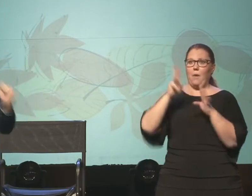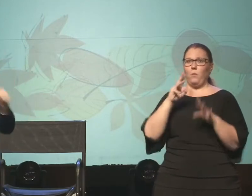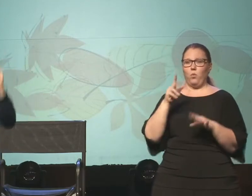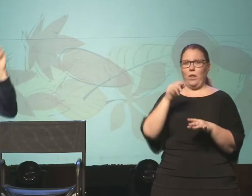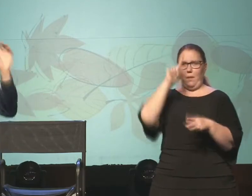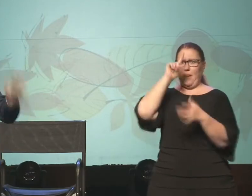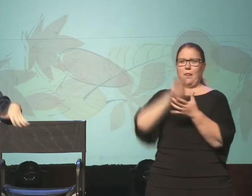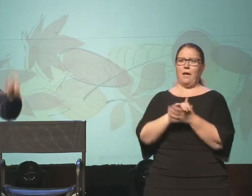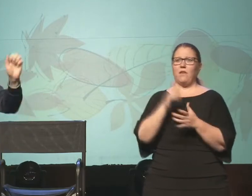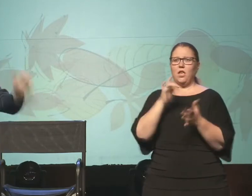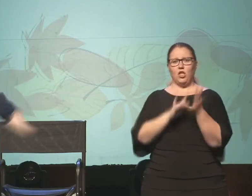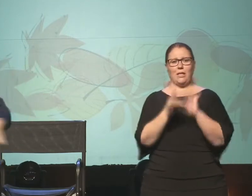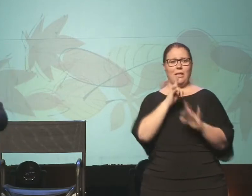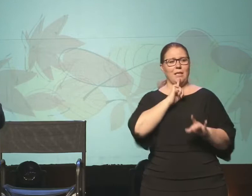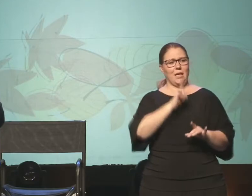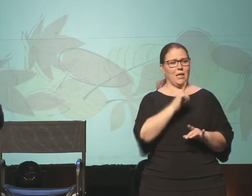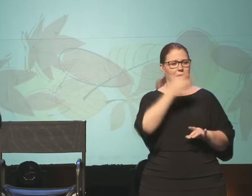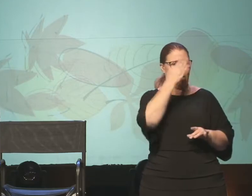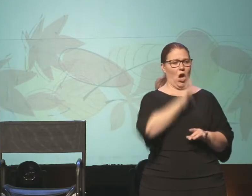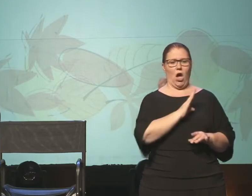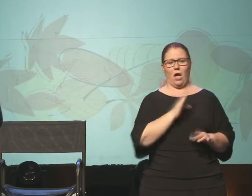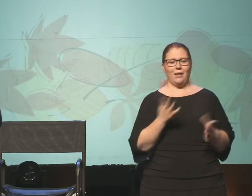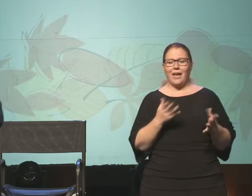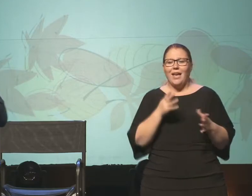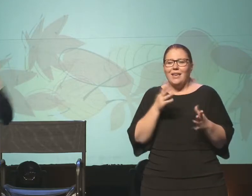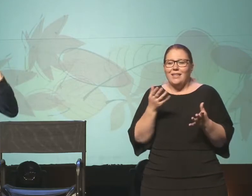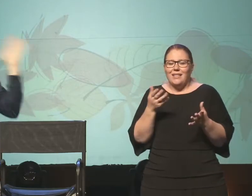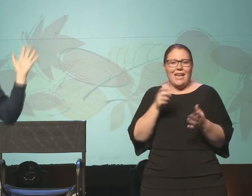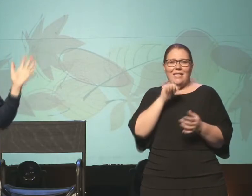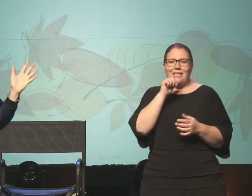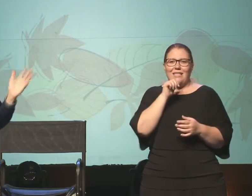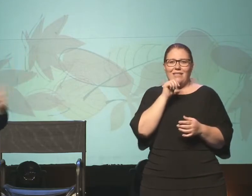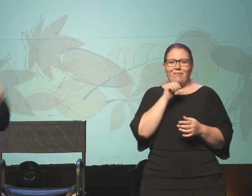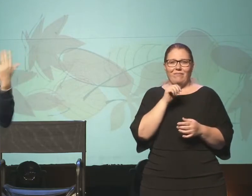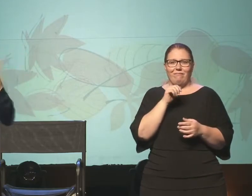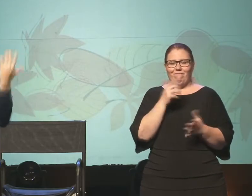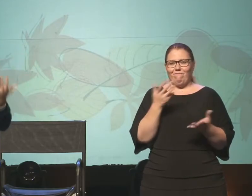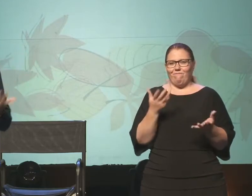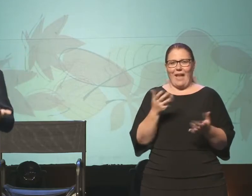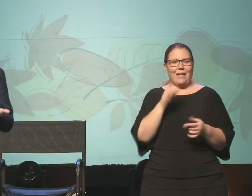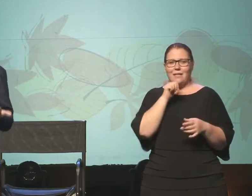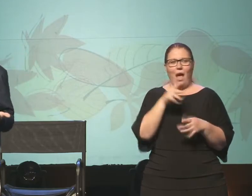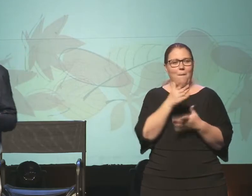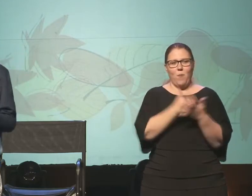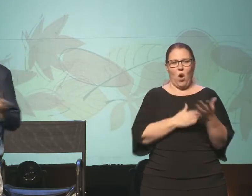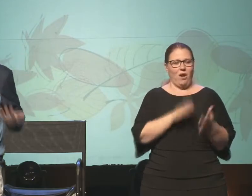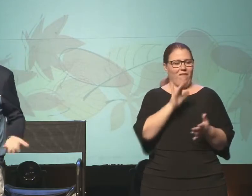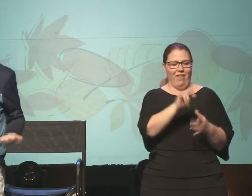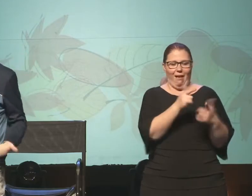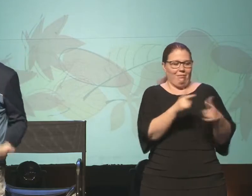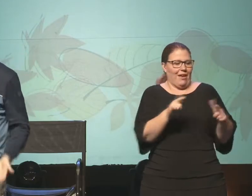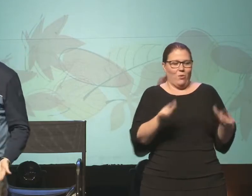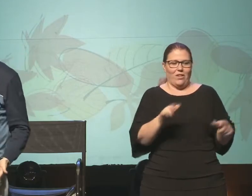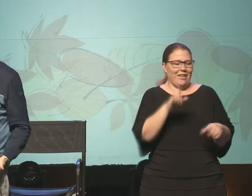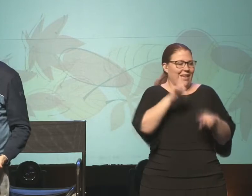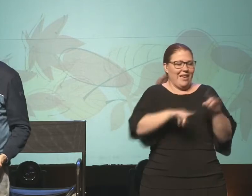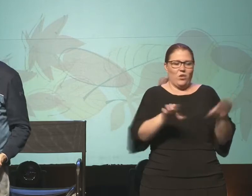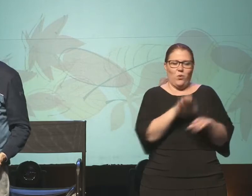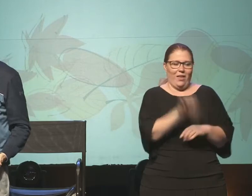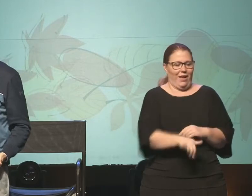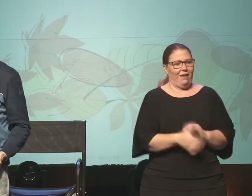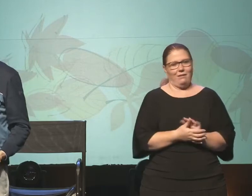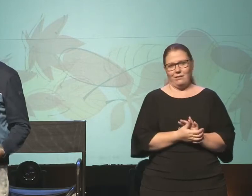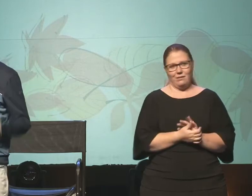Jesus is very God of very God. You know, that's not, that doesn't come across, it's not part of his vernacular. He wouldn't ever be able to do that.